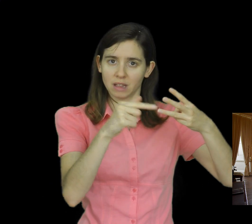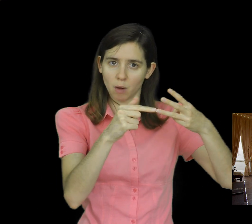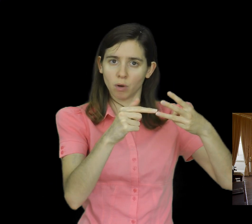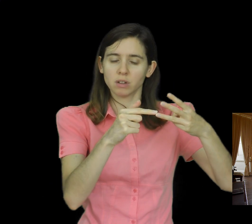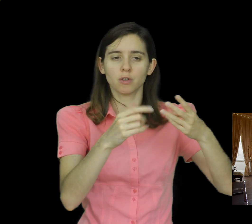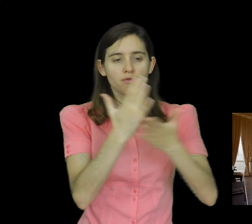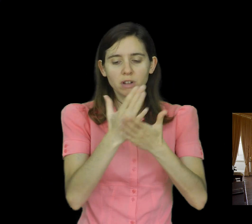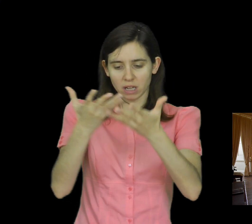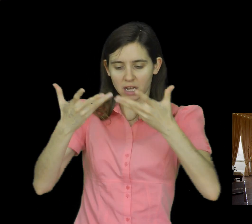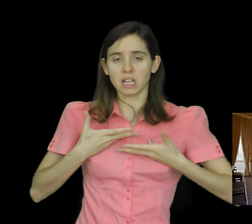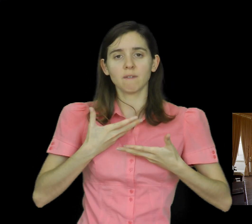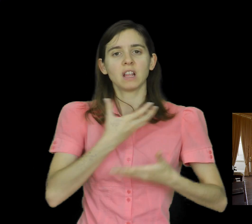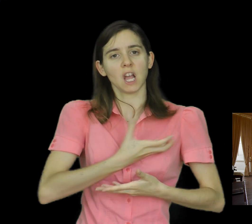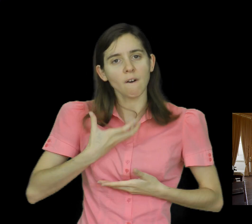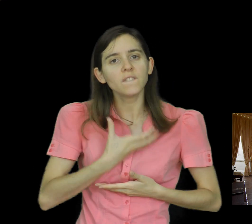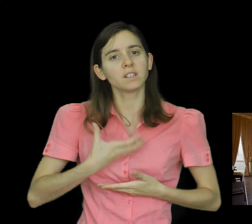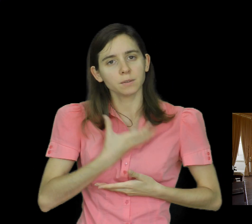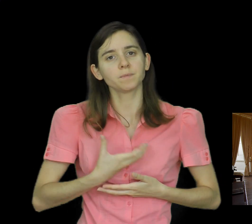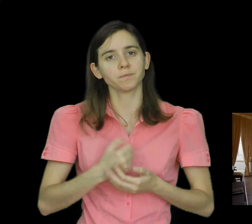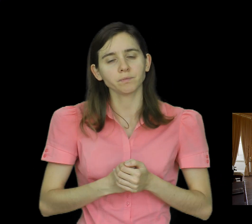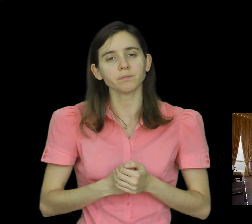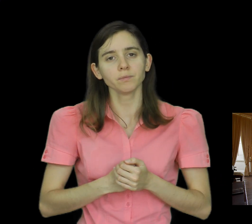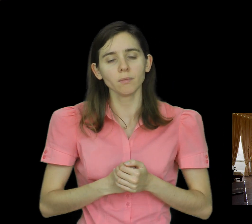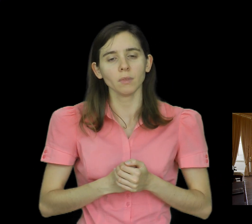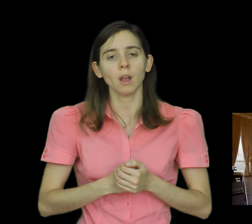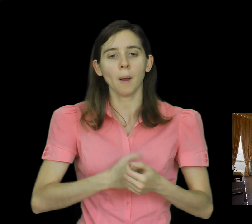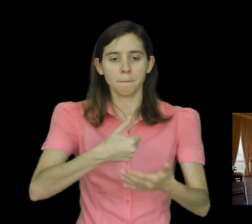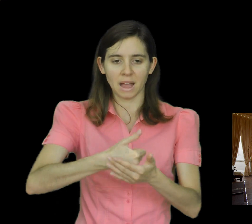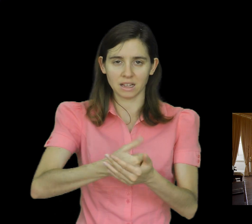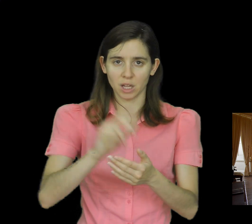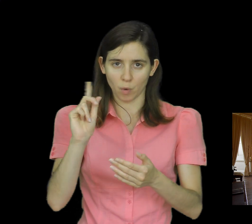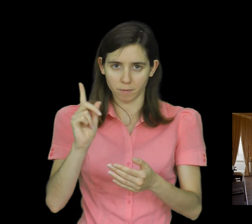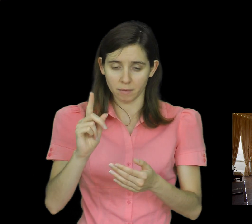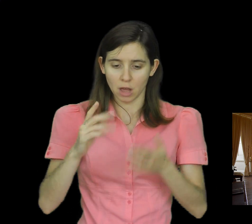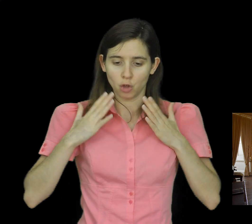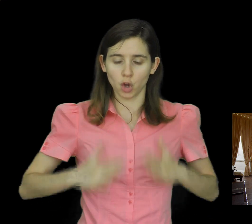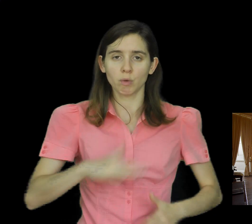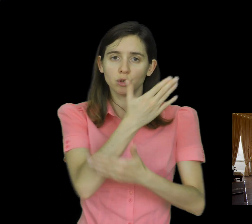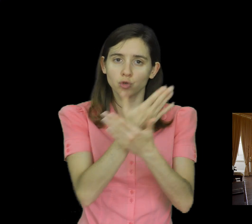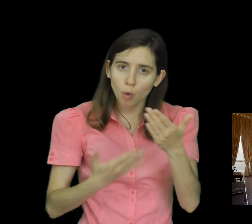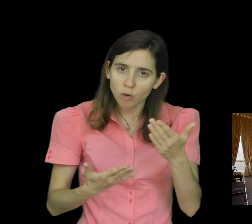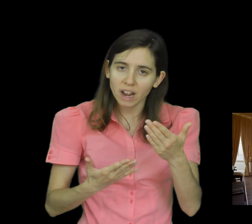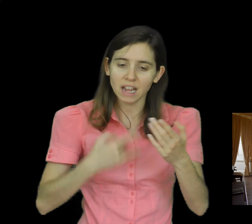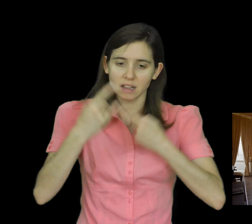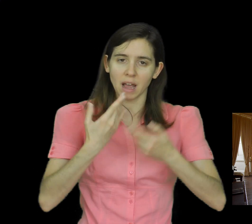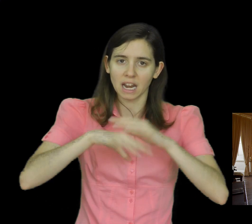answer is impossible to imagine. In short, the human story, as told in the Bible,